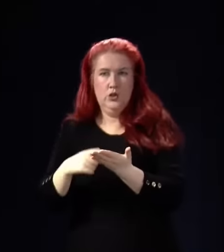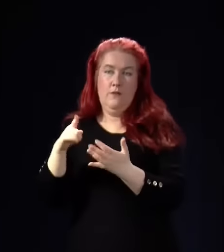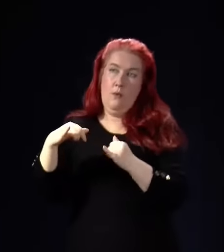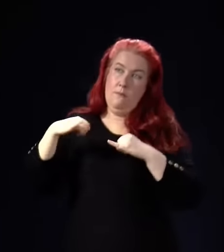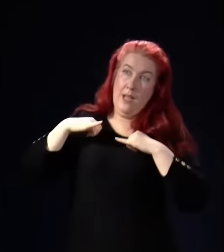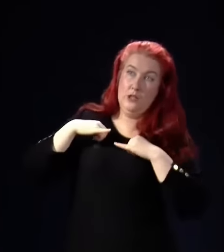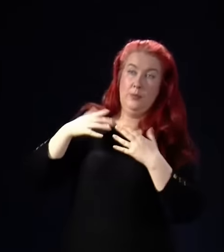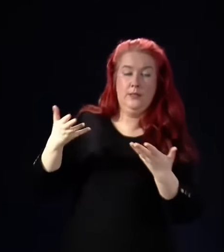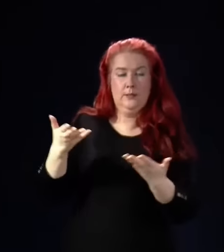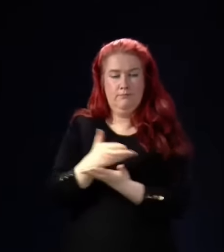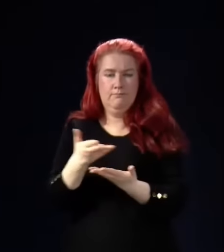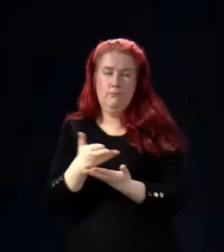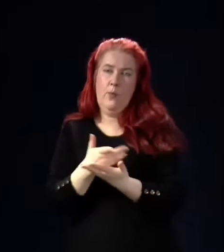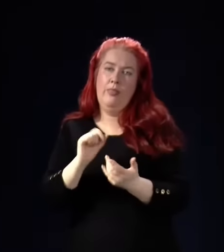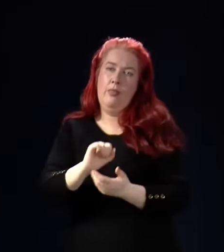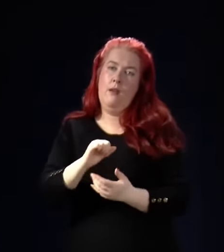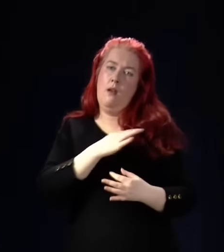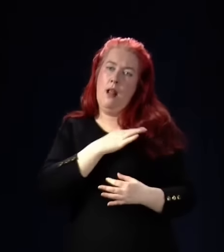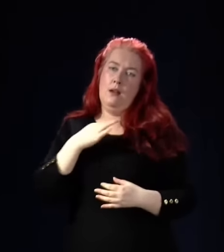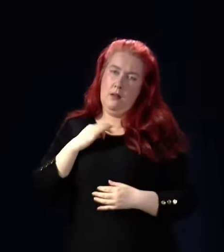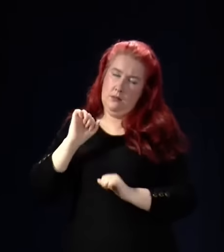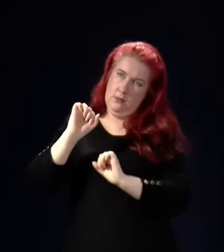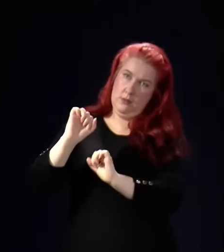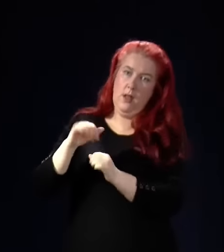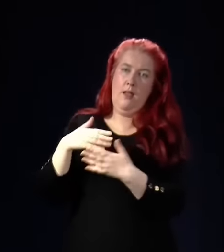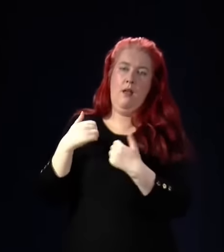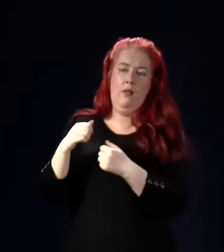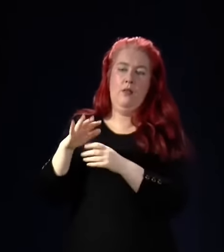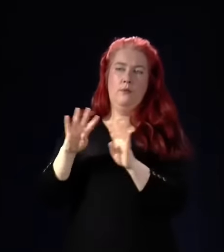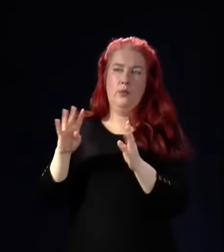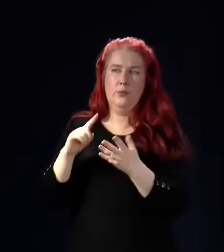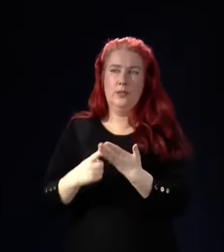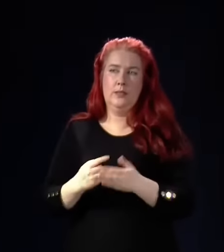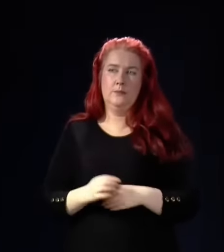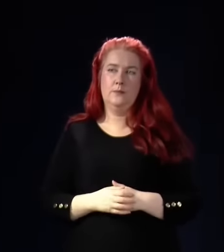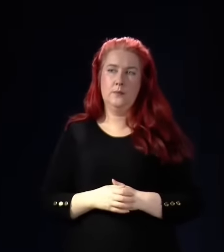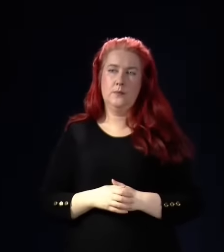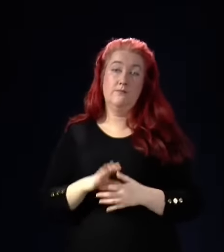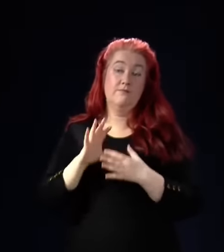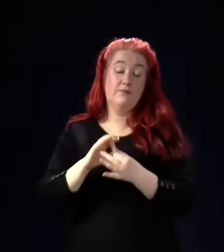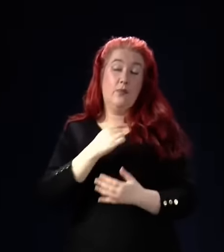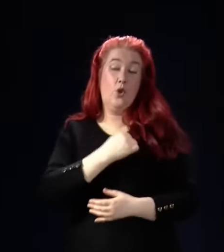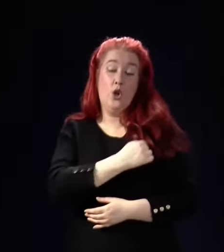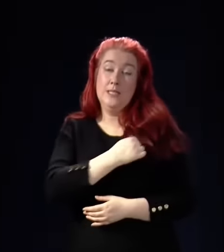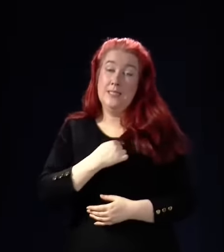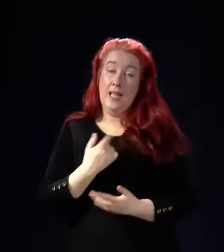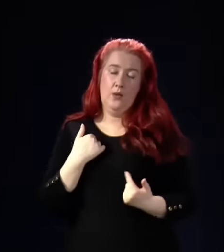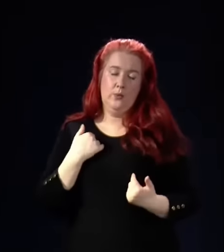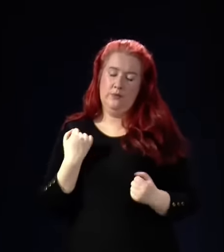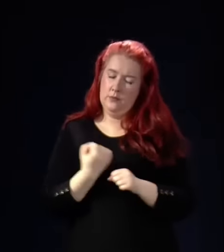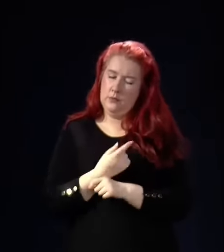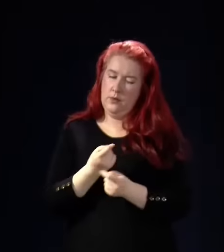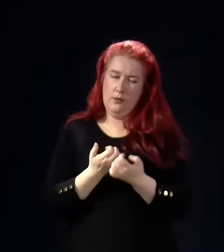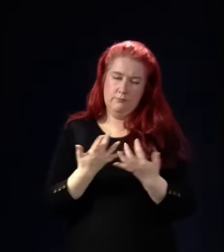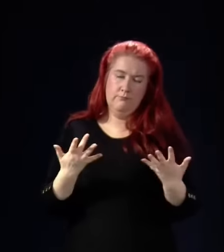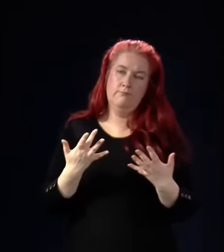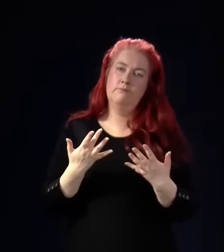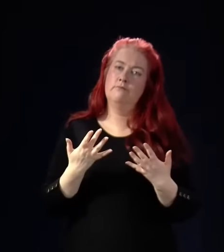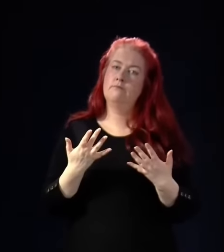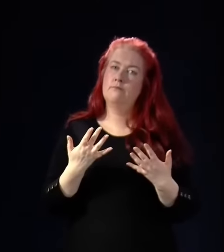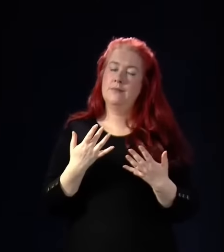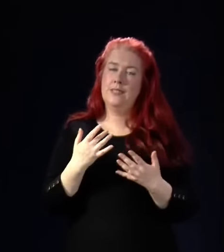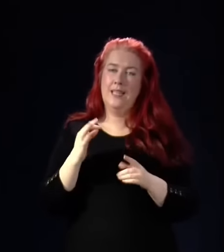and clinicians on the ground. In terms of honesty, I think I've done that in multiple and we've done that in multiple interviews